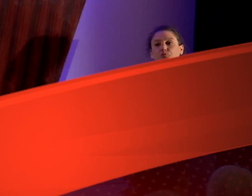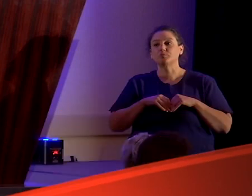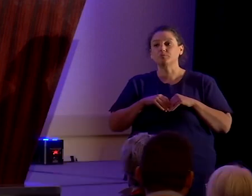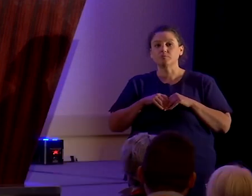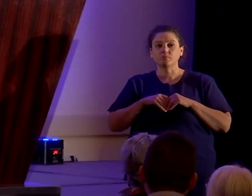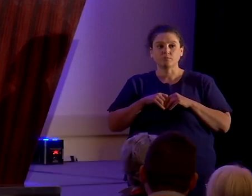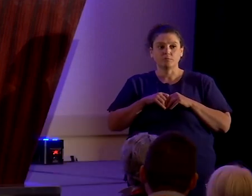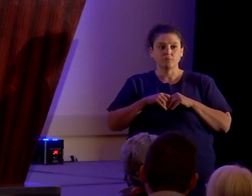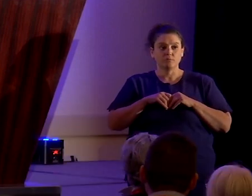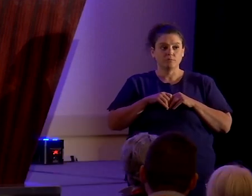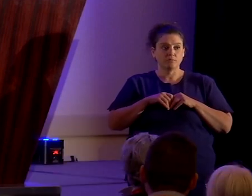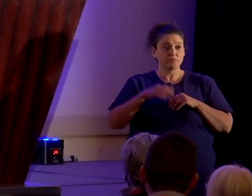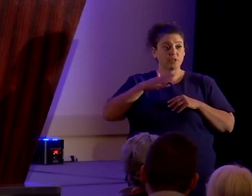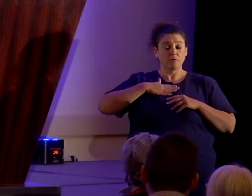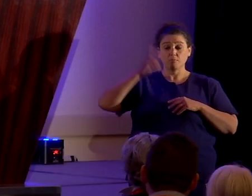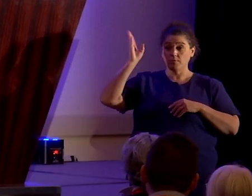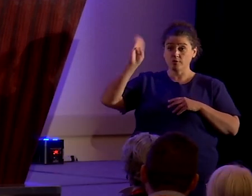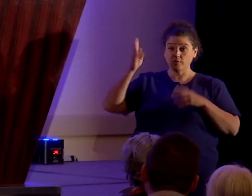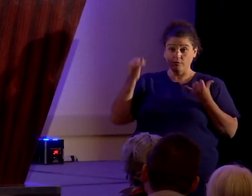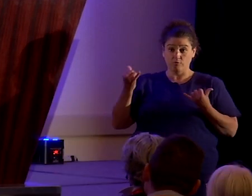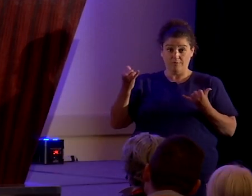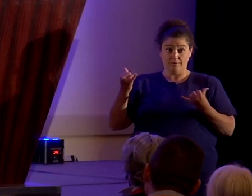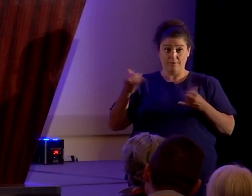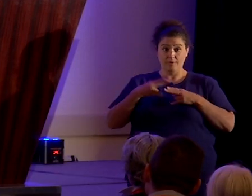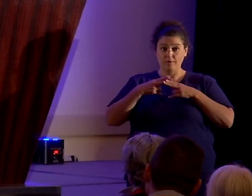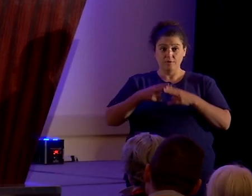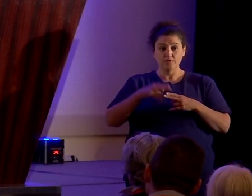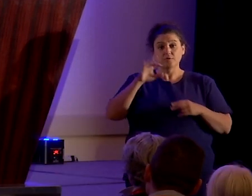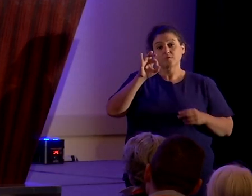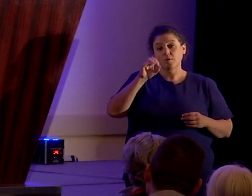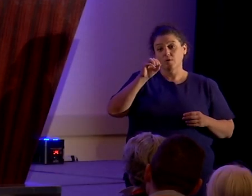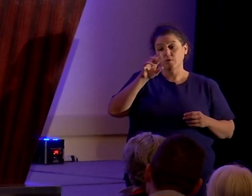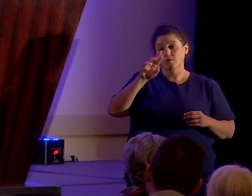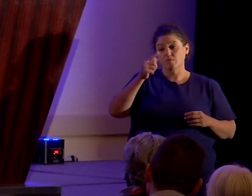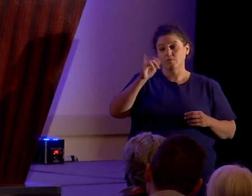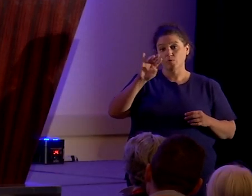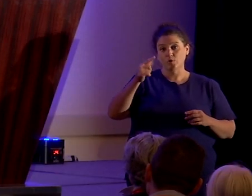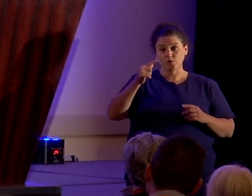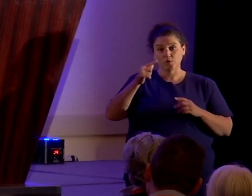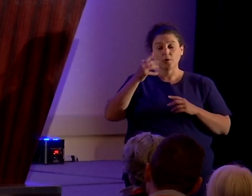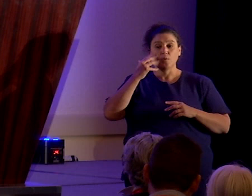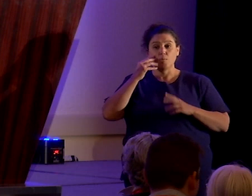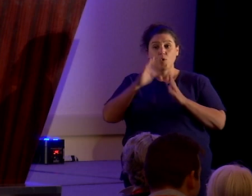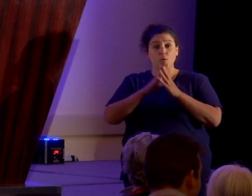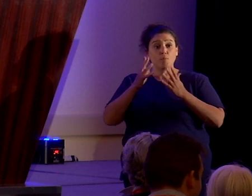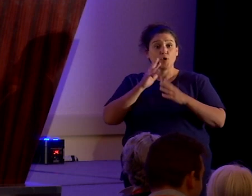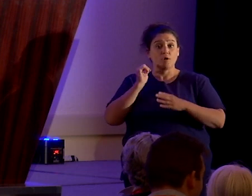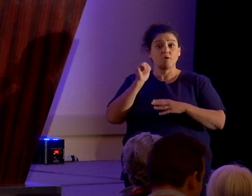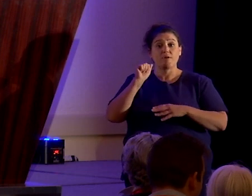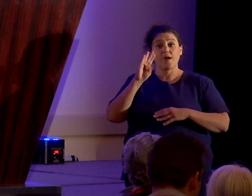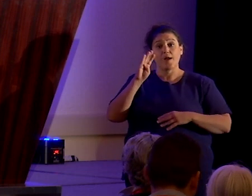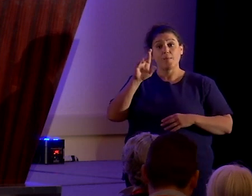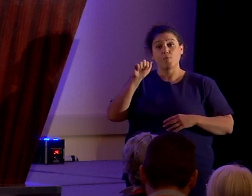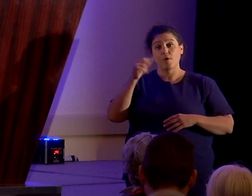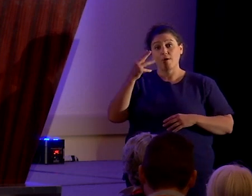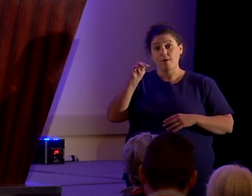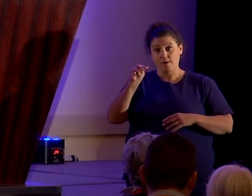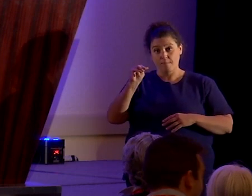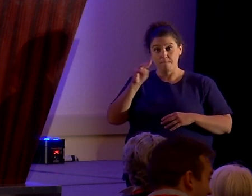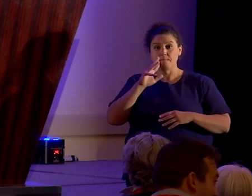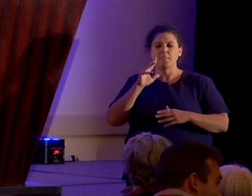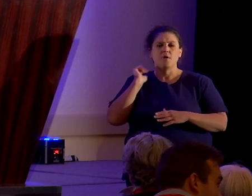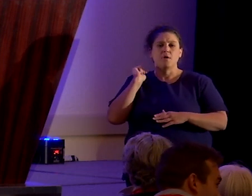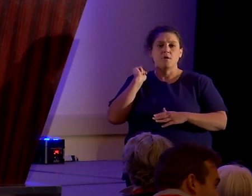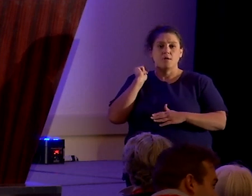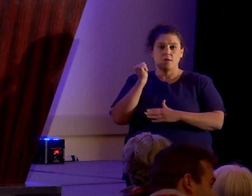The talk I'm giving today is called Forging the Mormon Book of Abraham, Joseph Smith and the